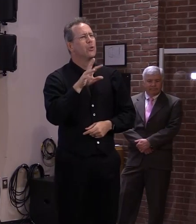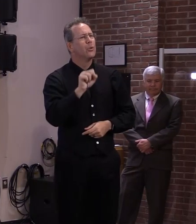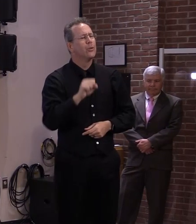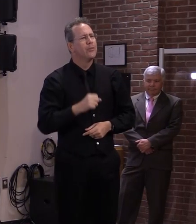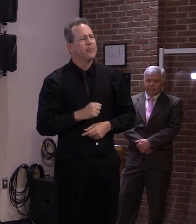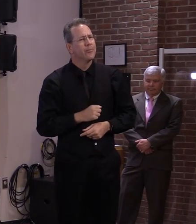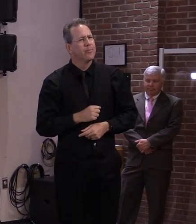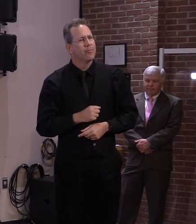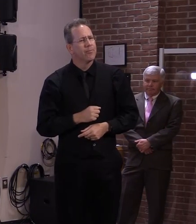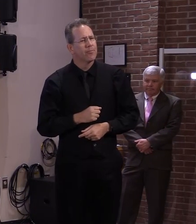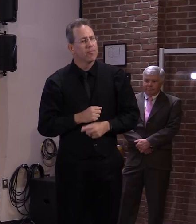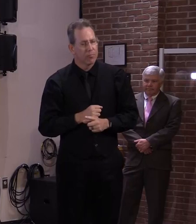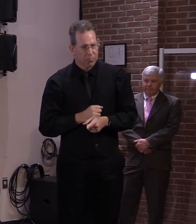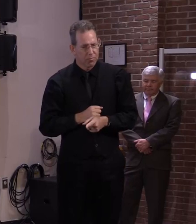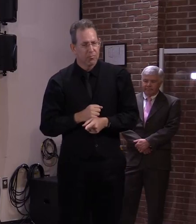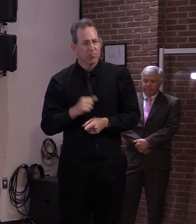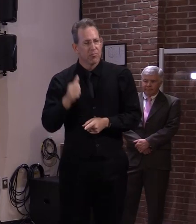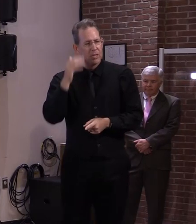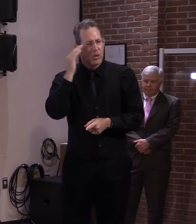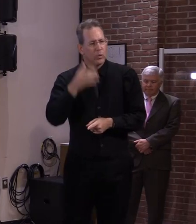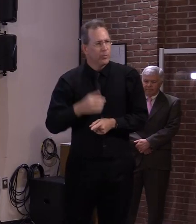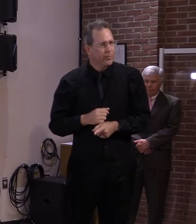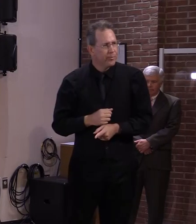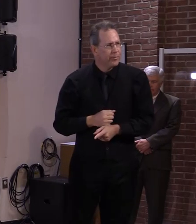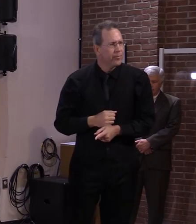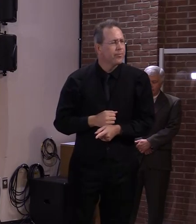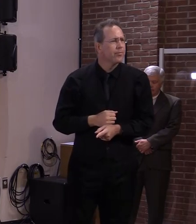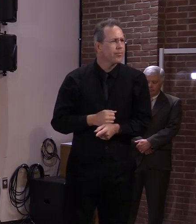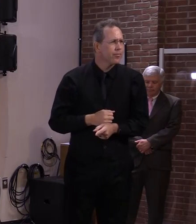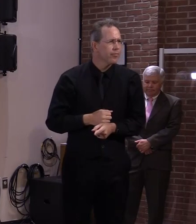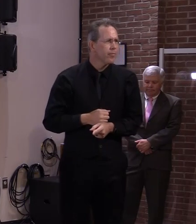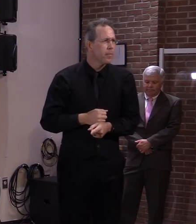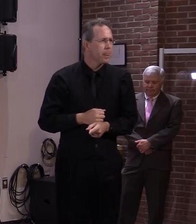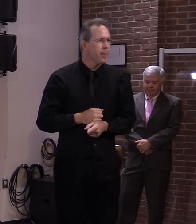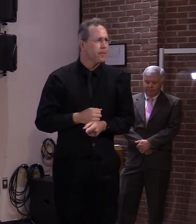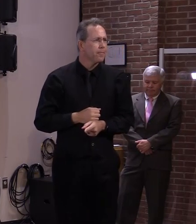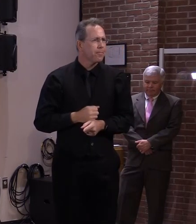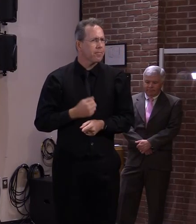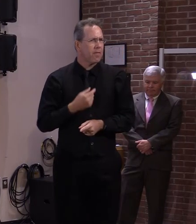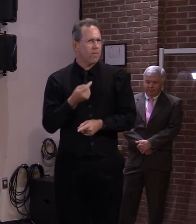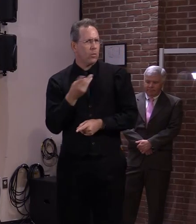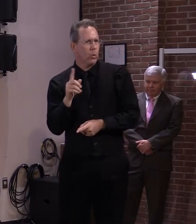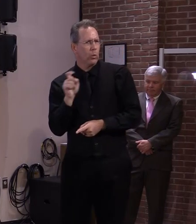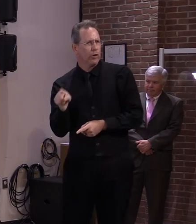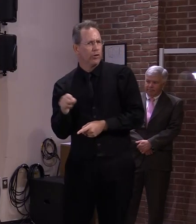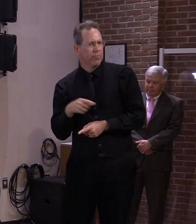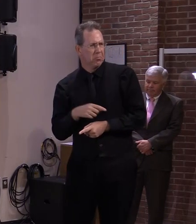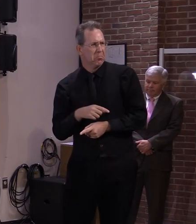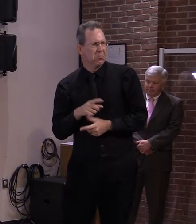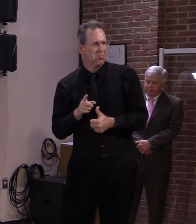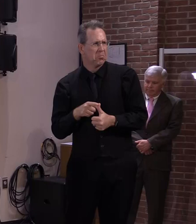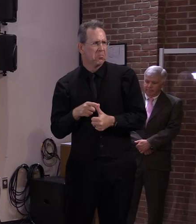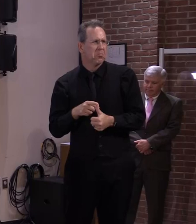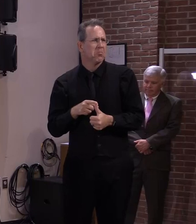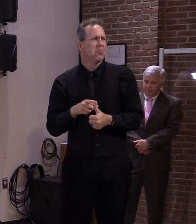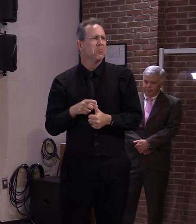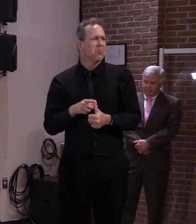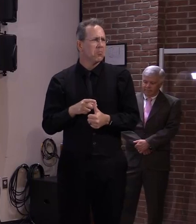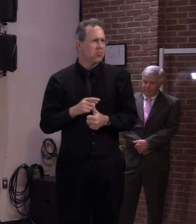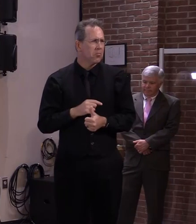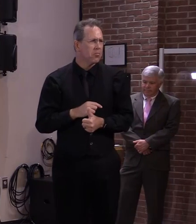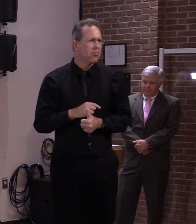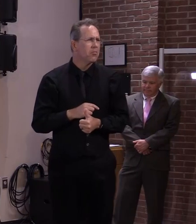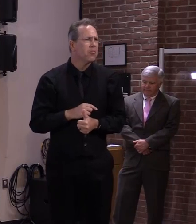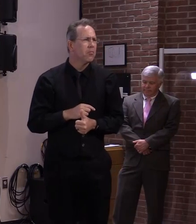Hi. Good morning, everybody. I have a couple of, I think they're quick questions. Dr. Levine, you kind of mentioned this when you were speaking